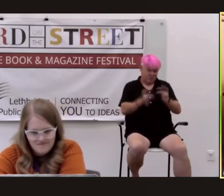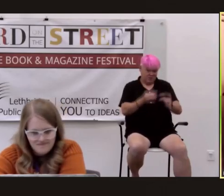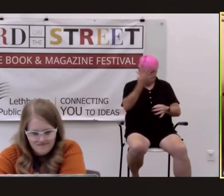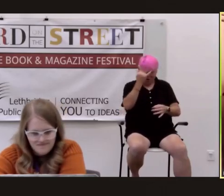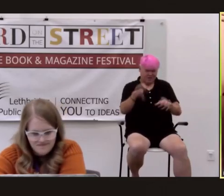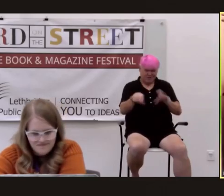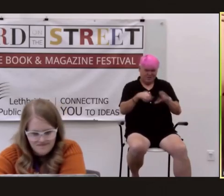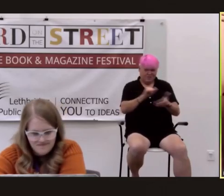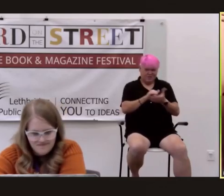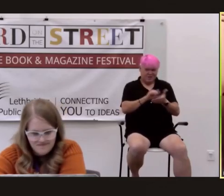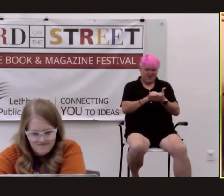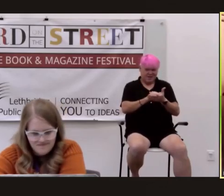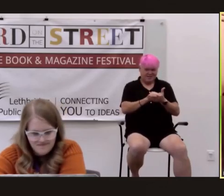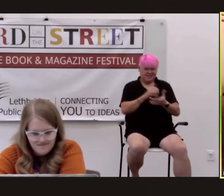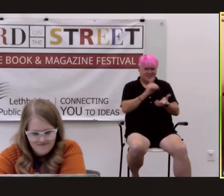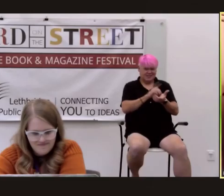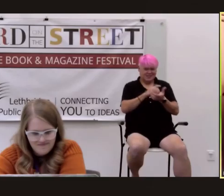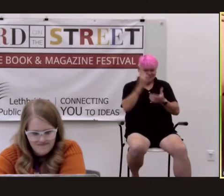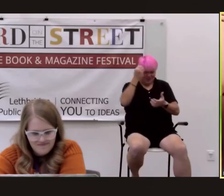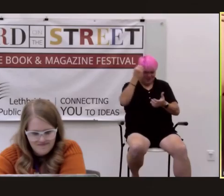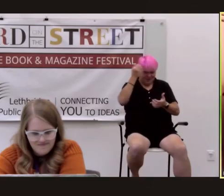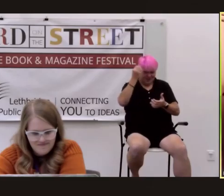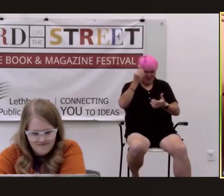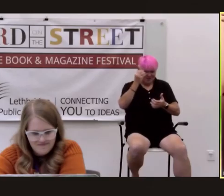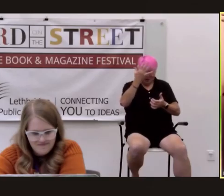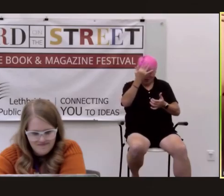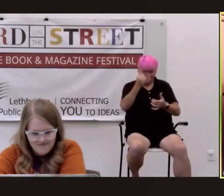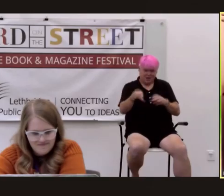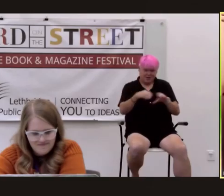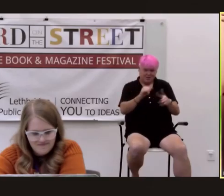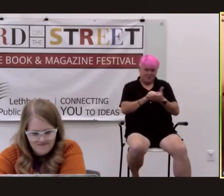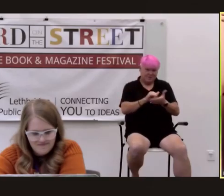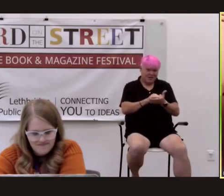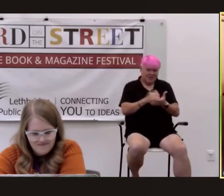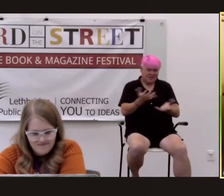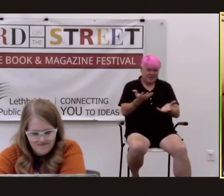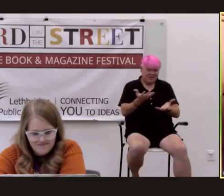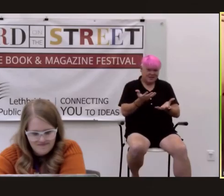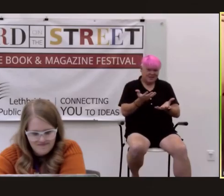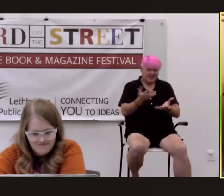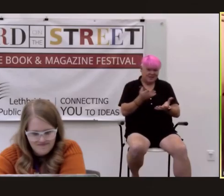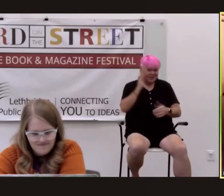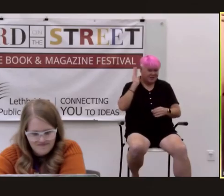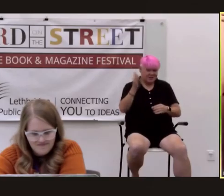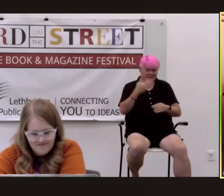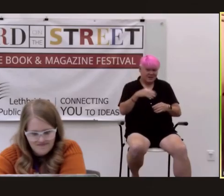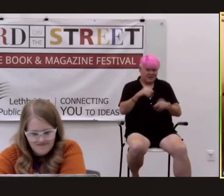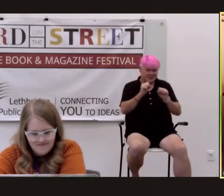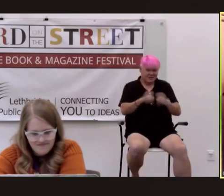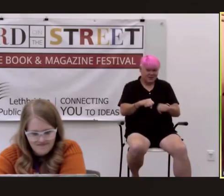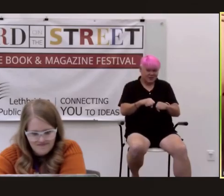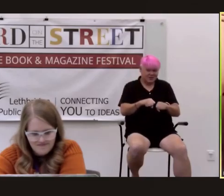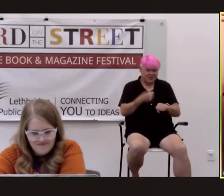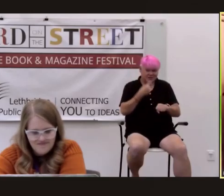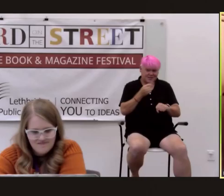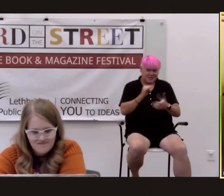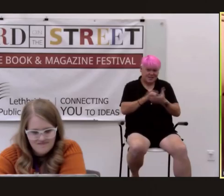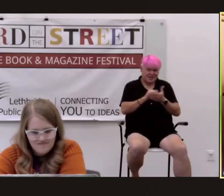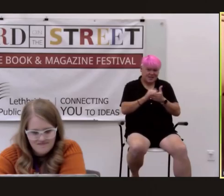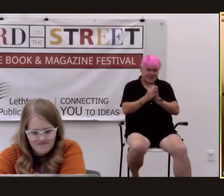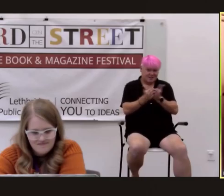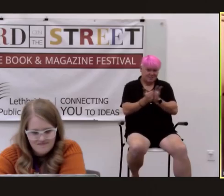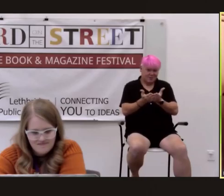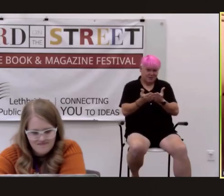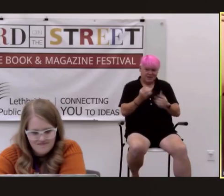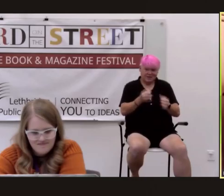dr oppenheimer oppenheimer's only answer was one you never could have gotten away with in a novel if there hadn't